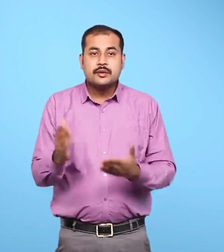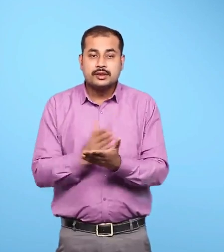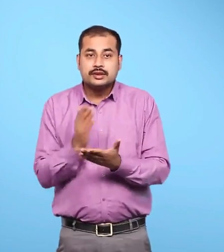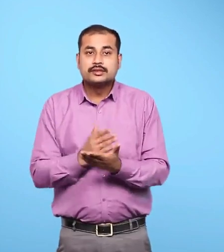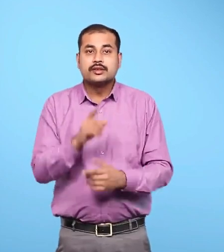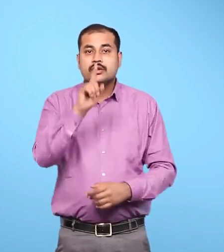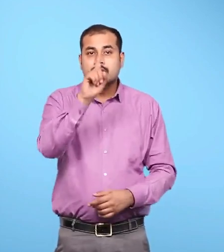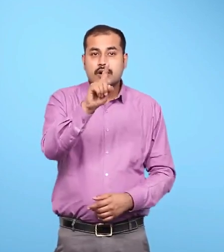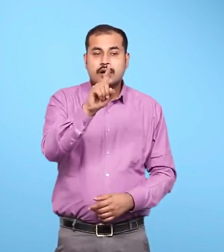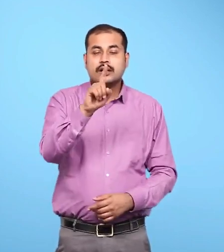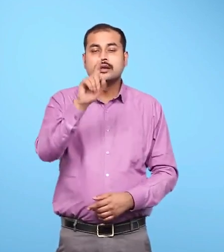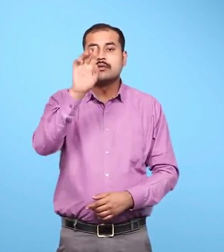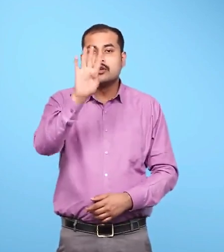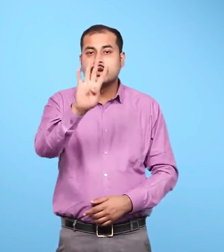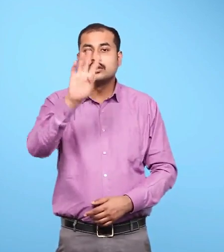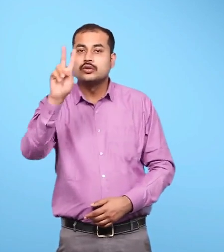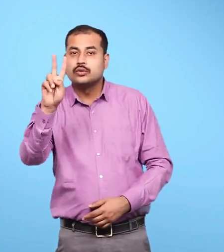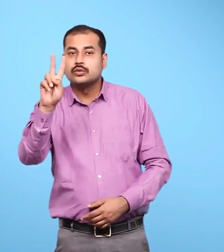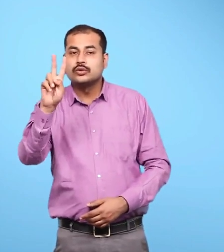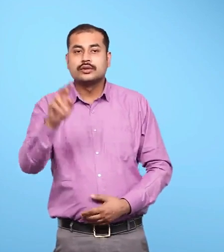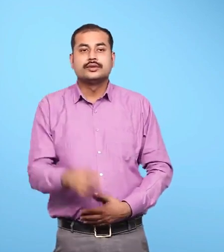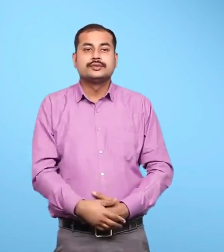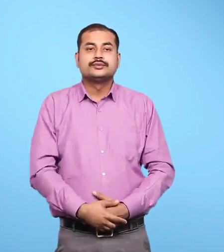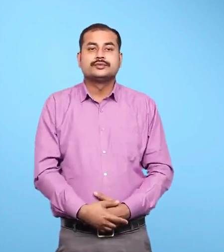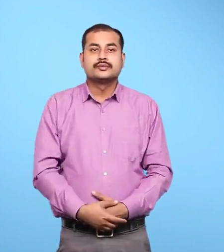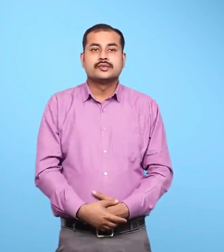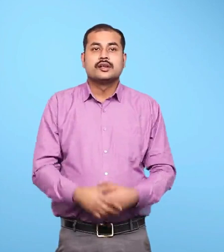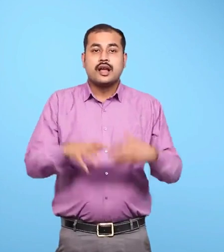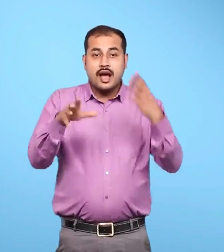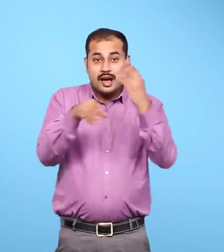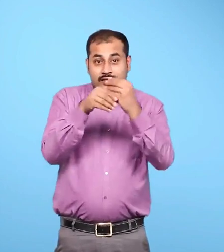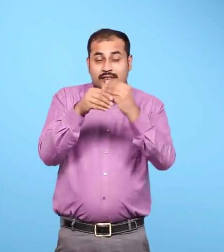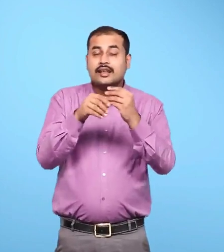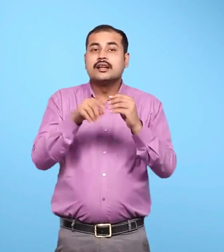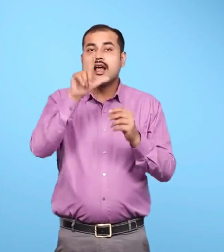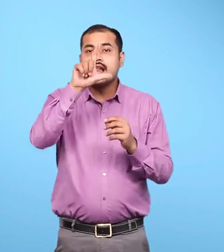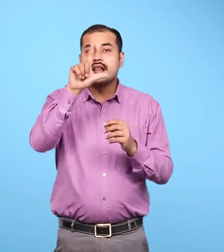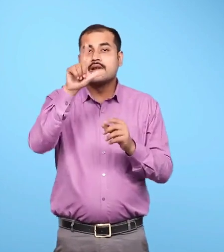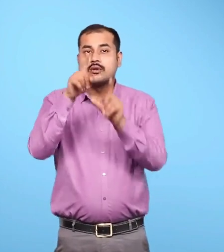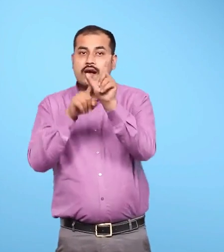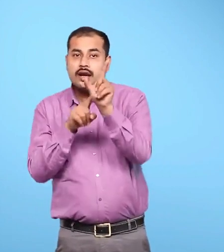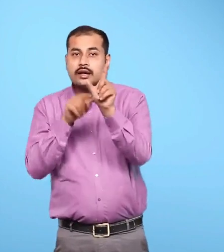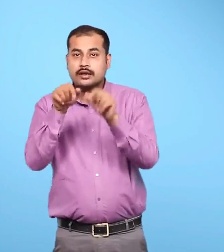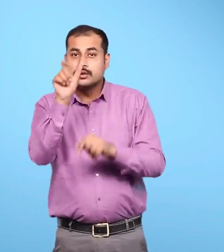Page 142 Add L-Y to the following words.